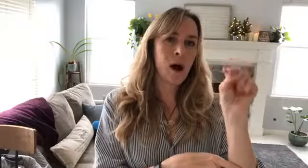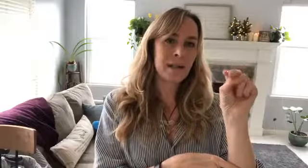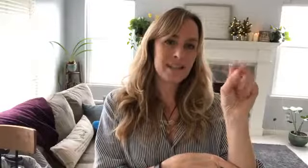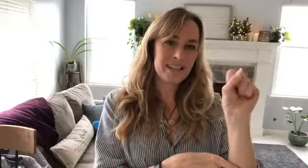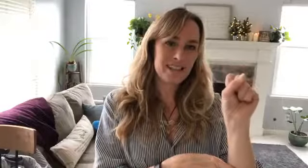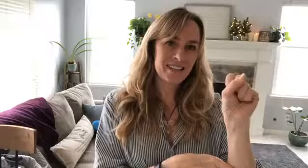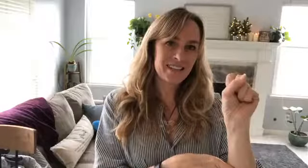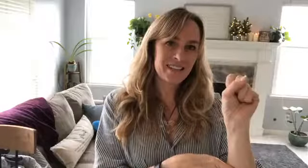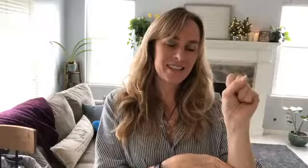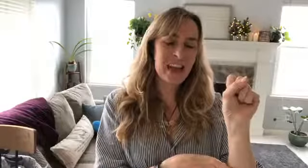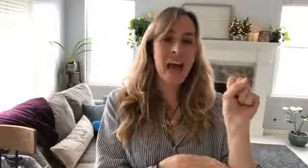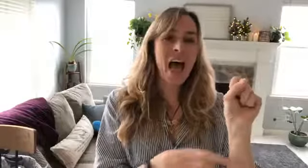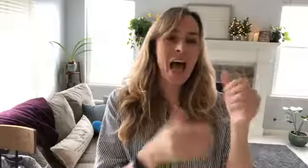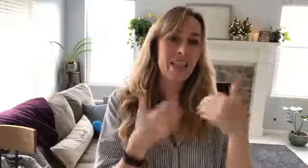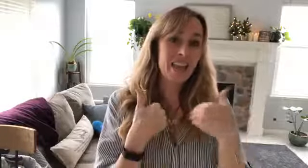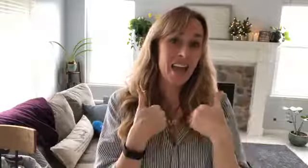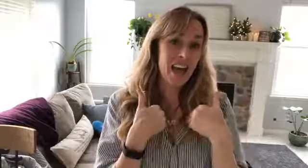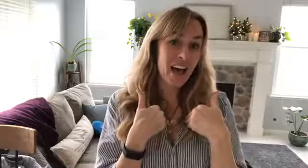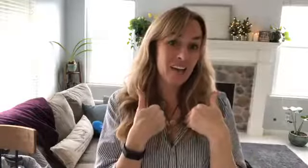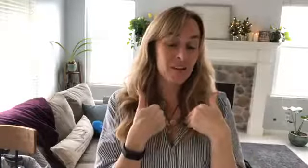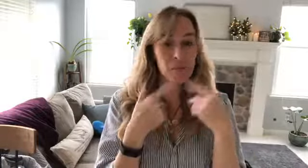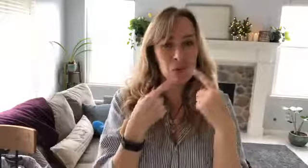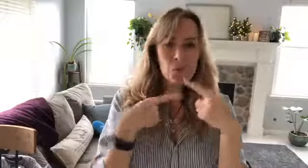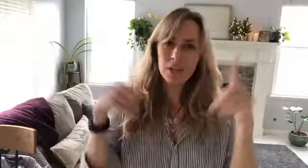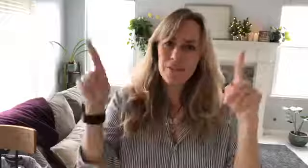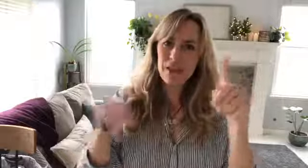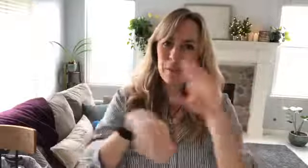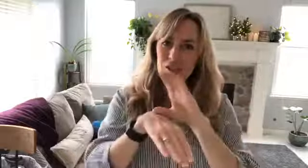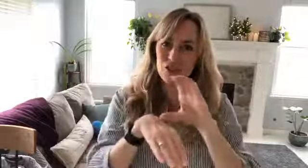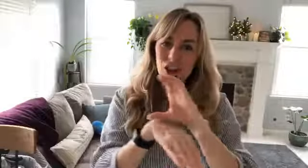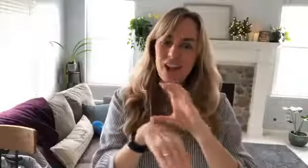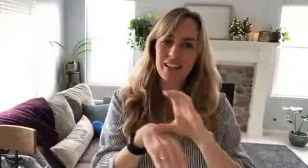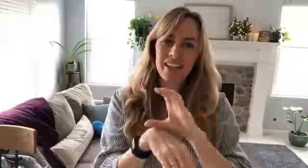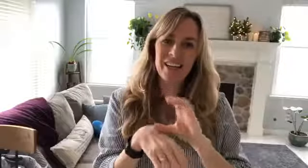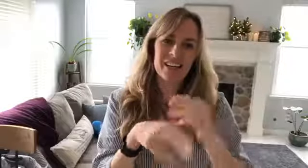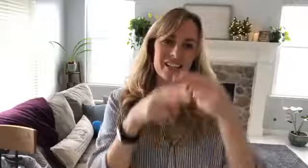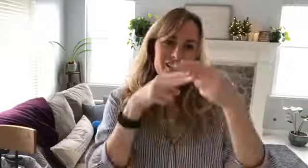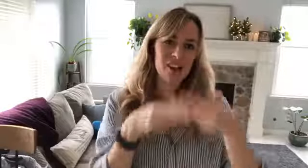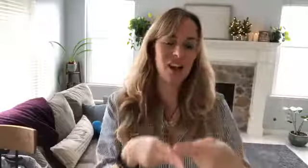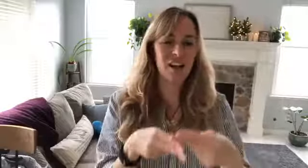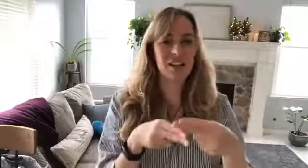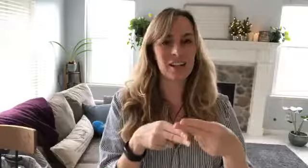Watson's and they have it's a pretty famous chocolate it's called